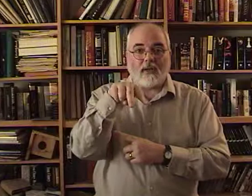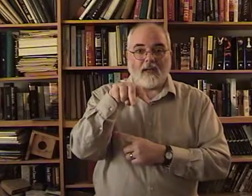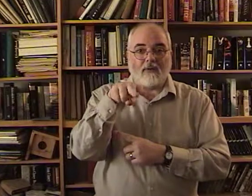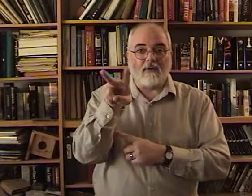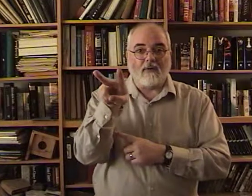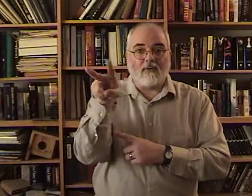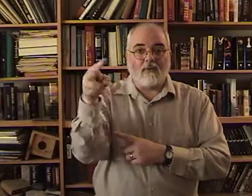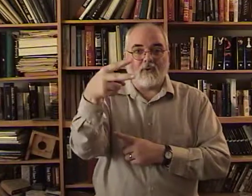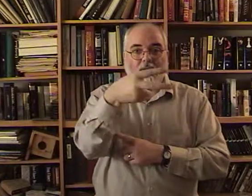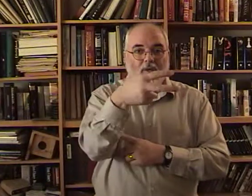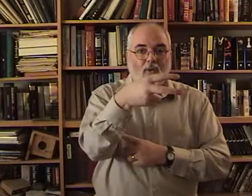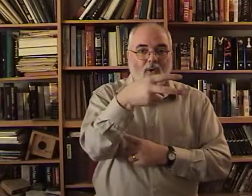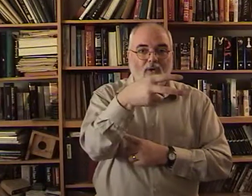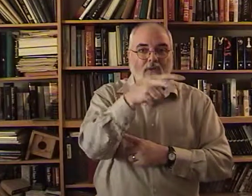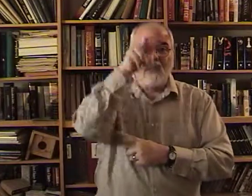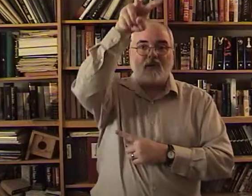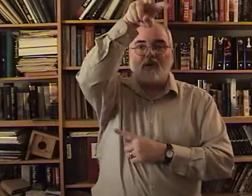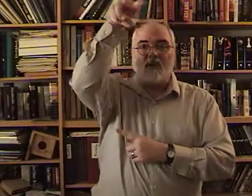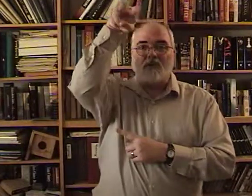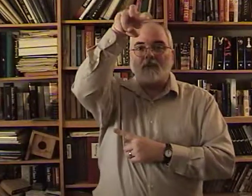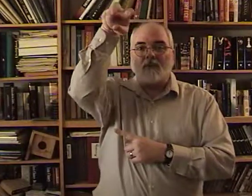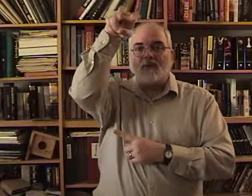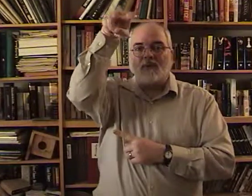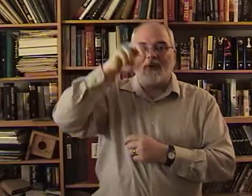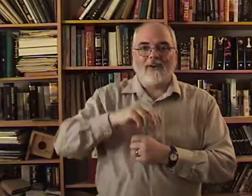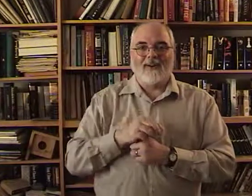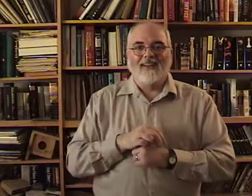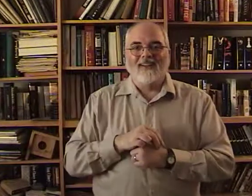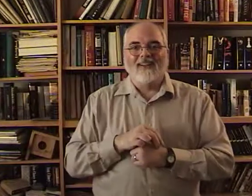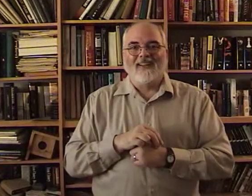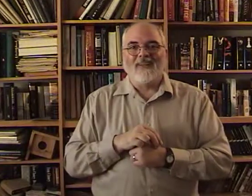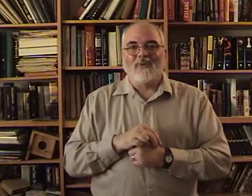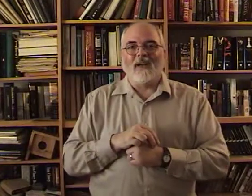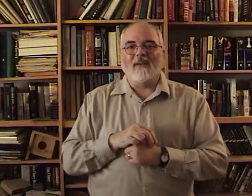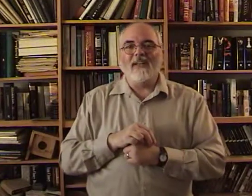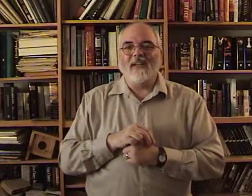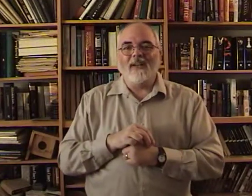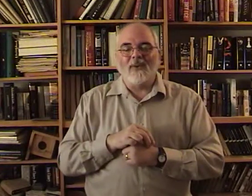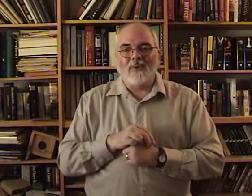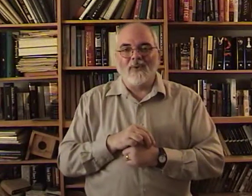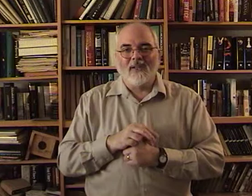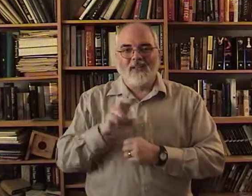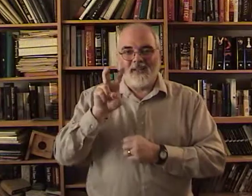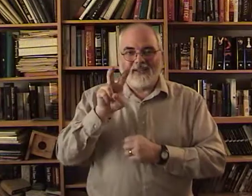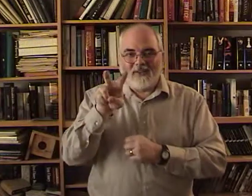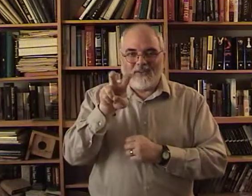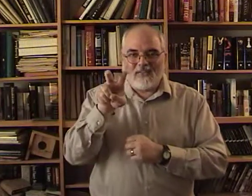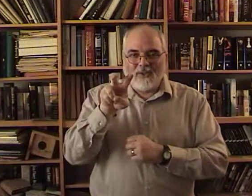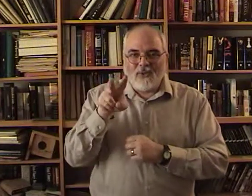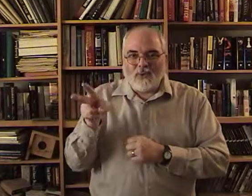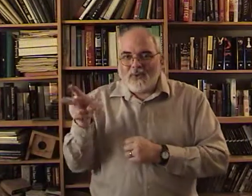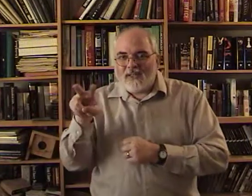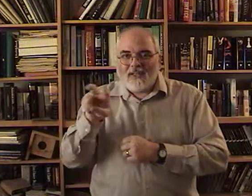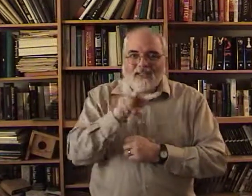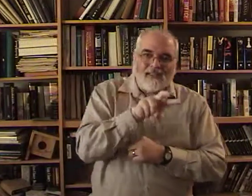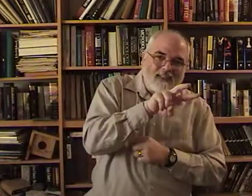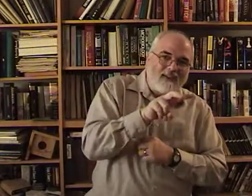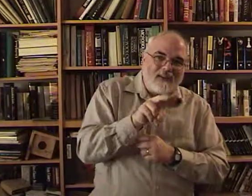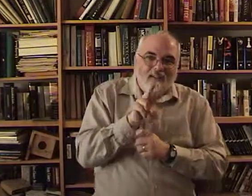down. Look around corners. Look on top of the refrigerator. Whatever you needed to do. You can do. You can.